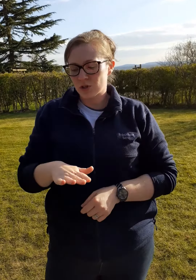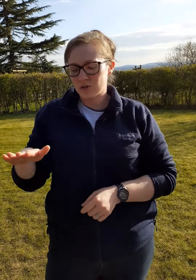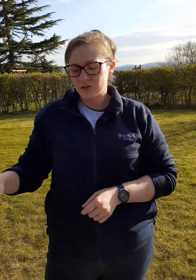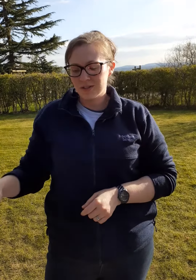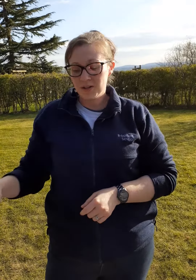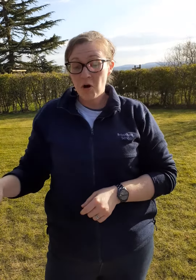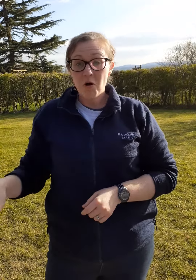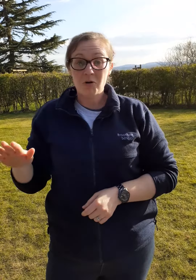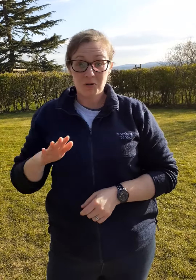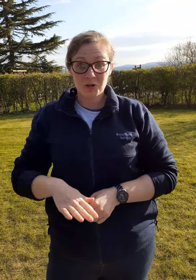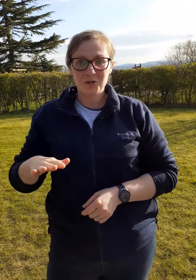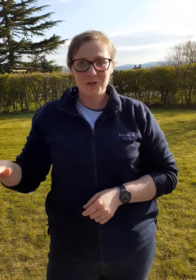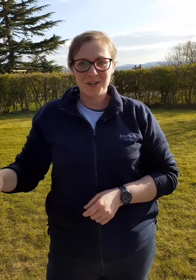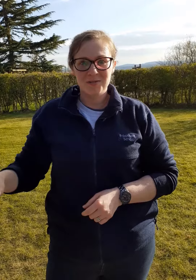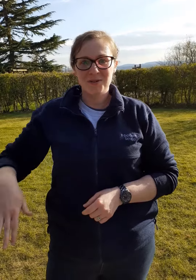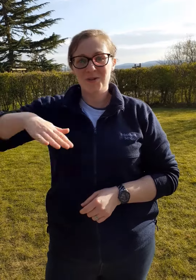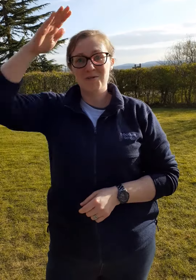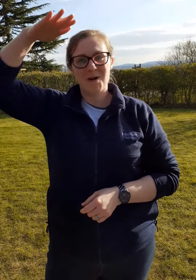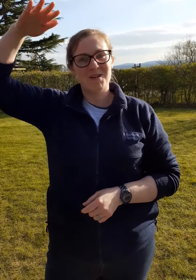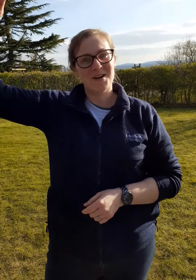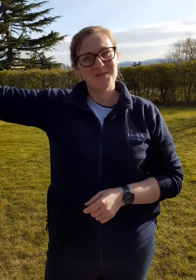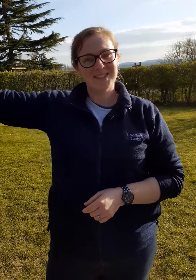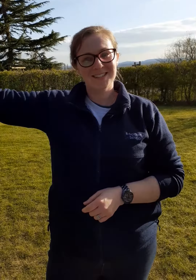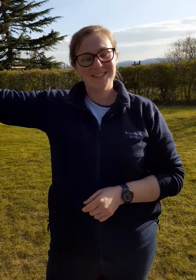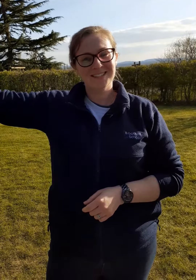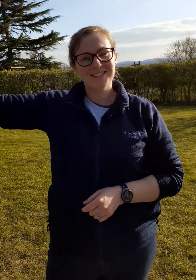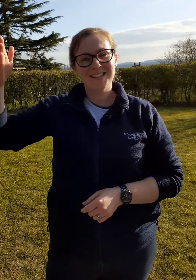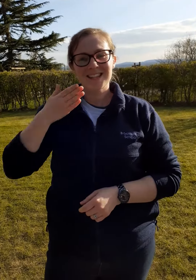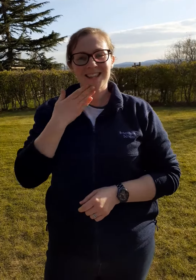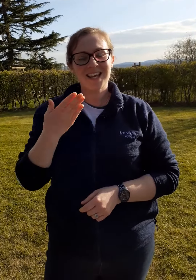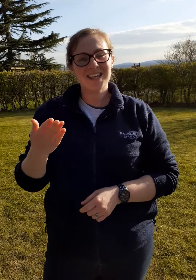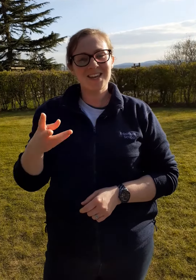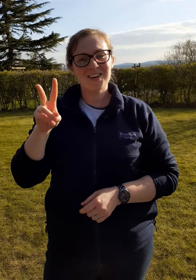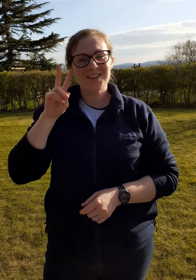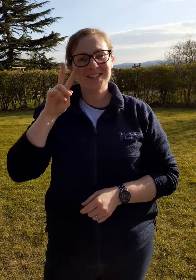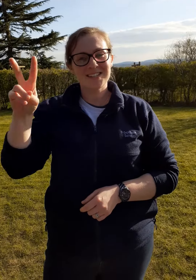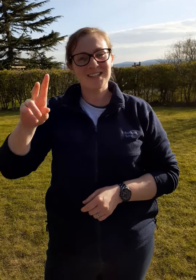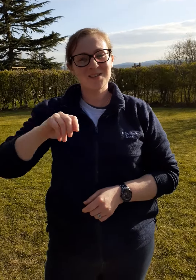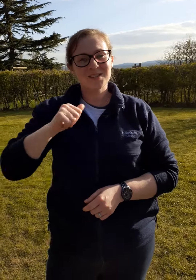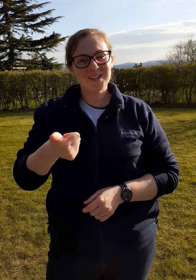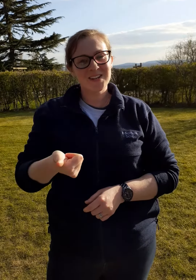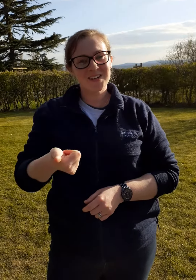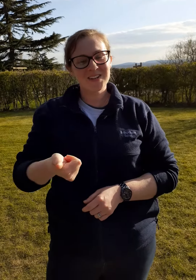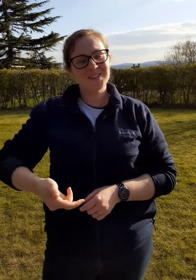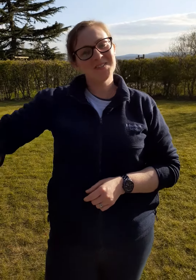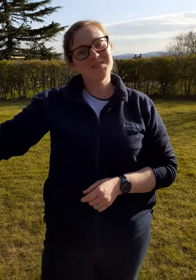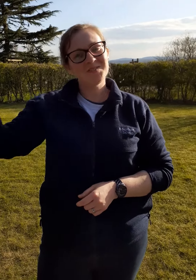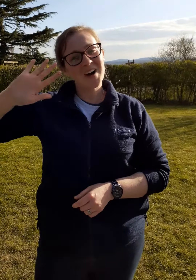children or children with your grown-ups thank you see you soon bye